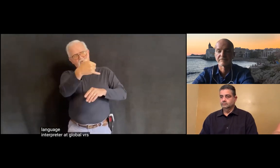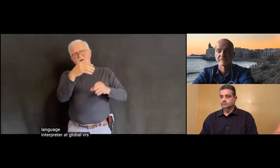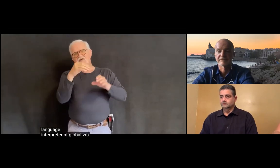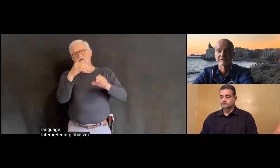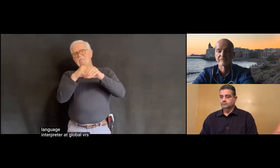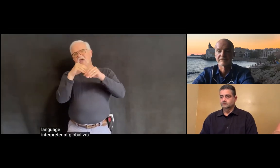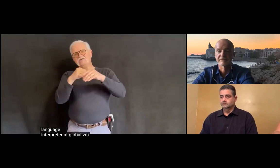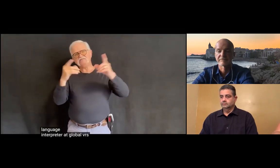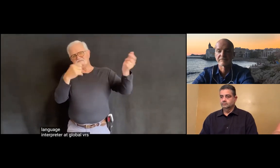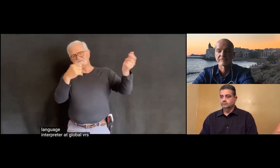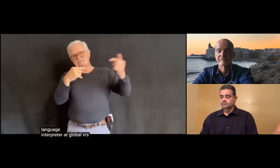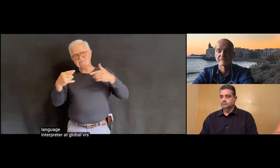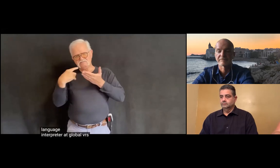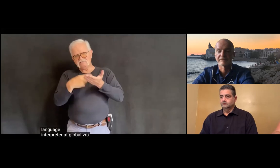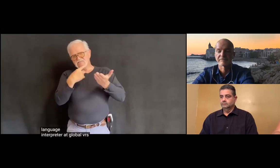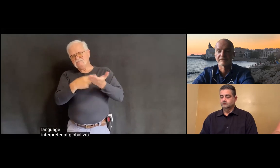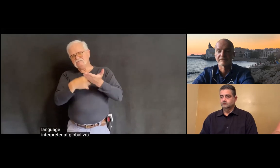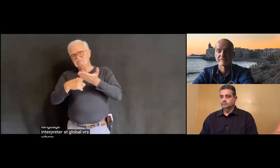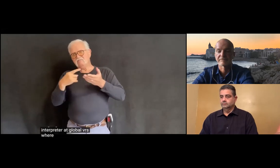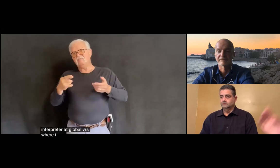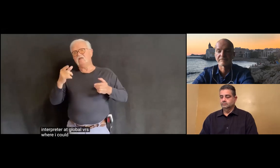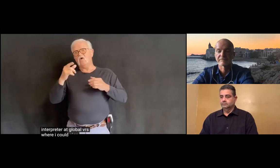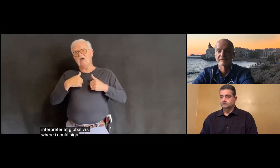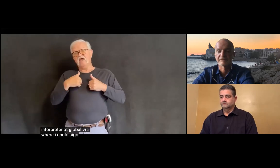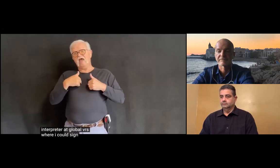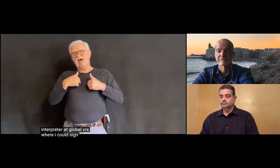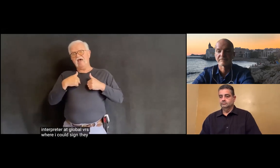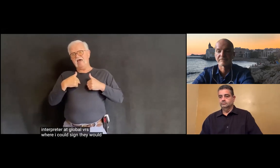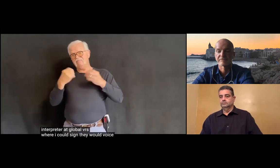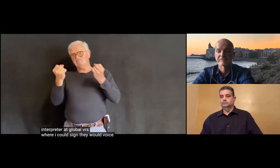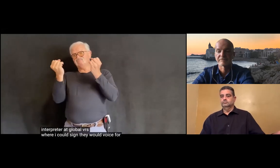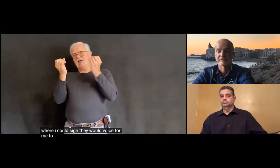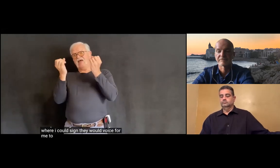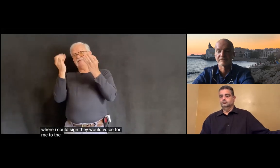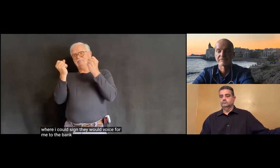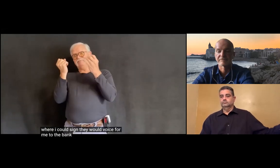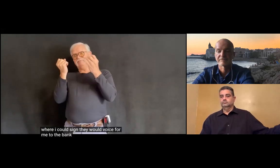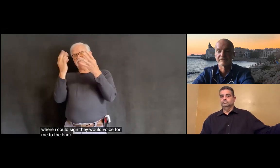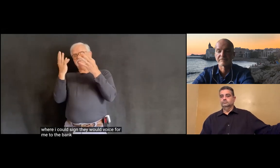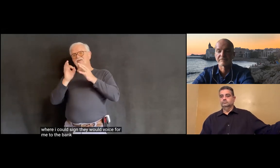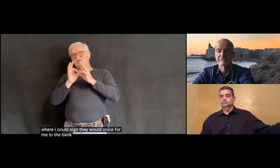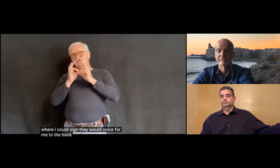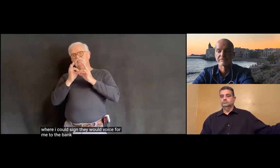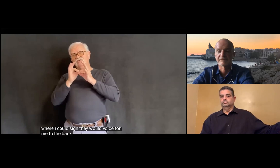VRS, where I could sign, they would place me to the bank,